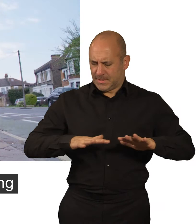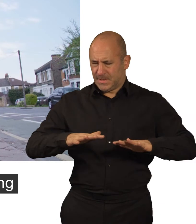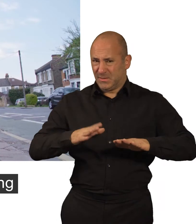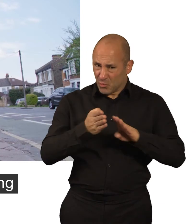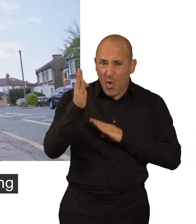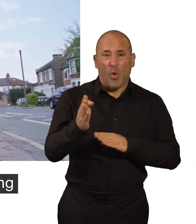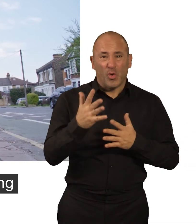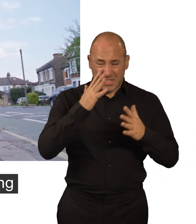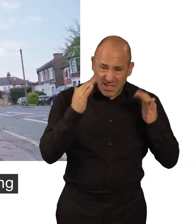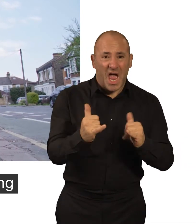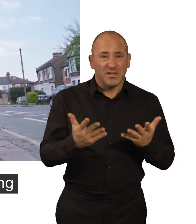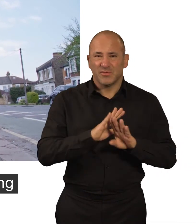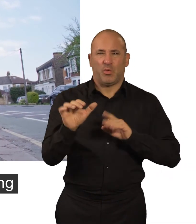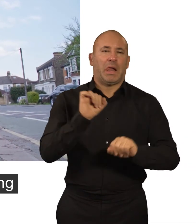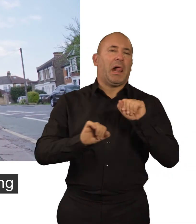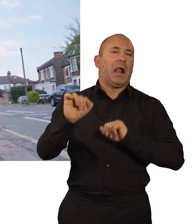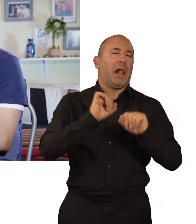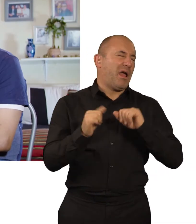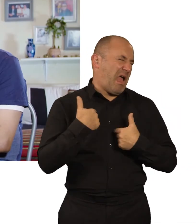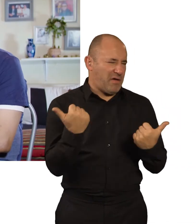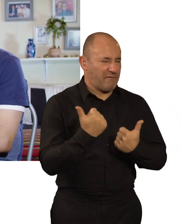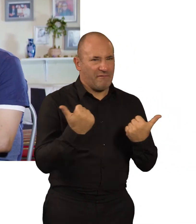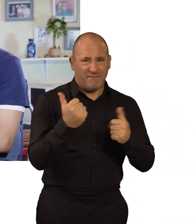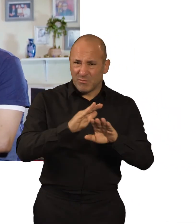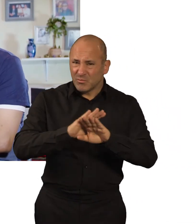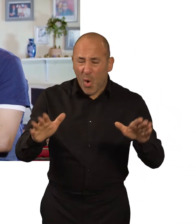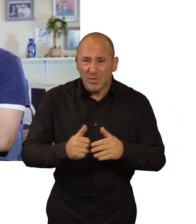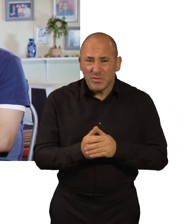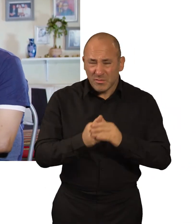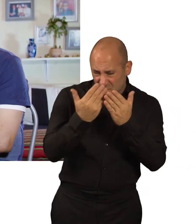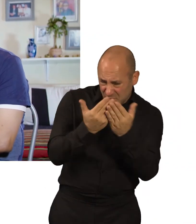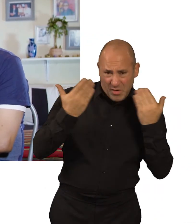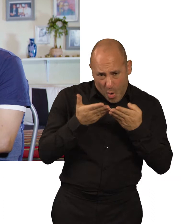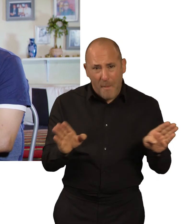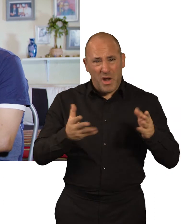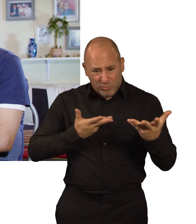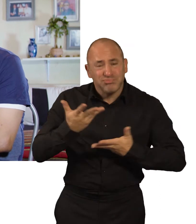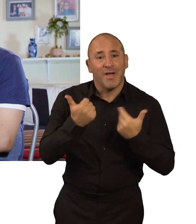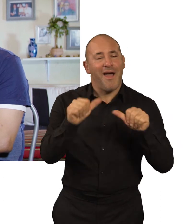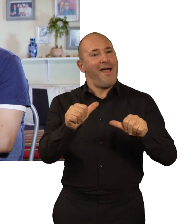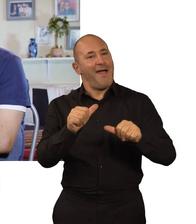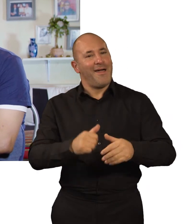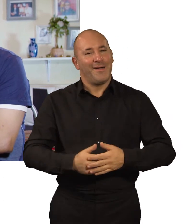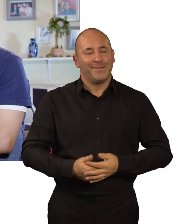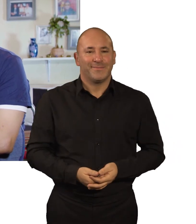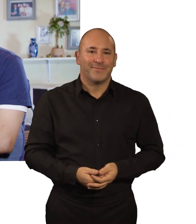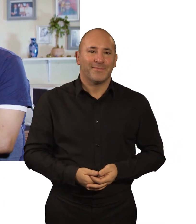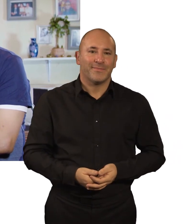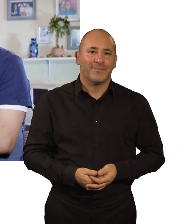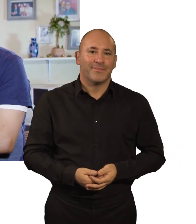The moment that something is not right get in. Go and test. Don't live in a shadow. Don't in darkness. Get out there into the light and